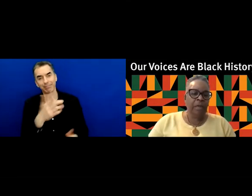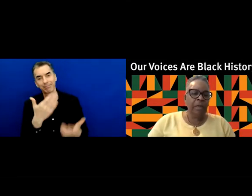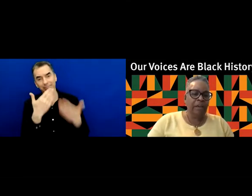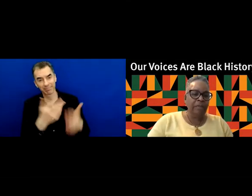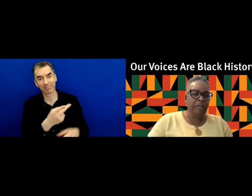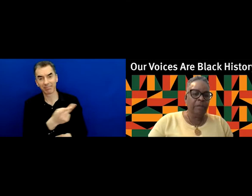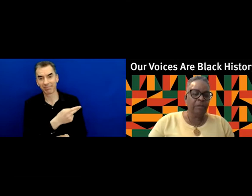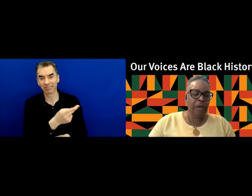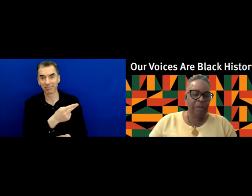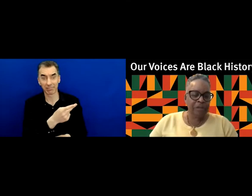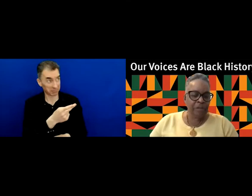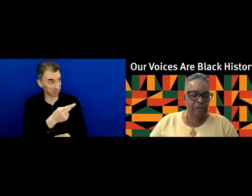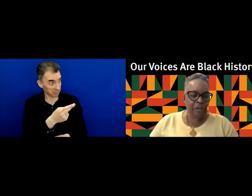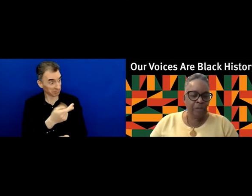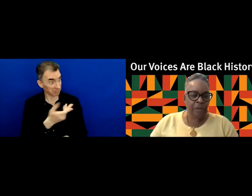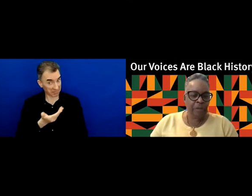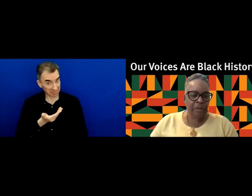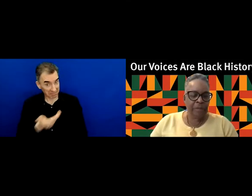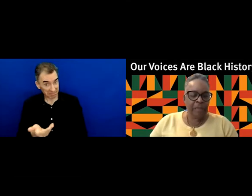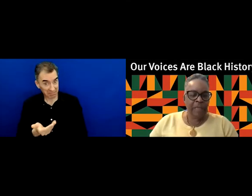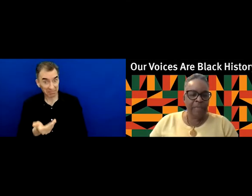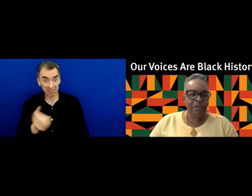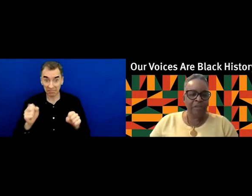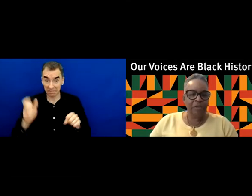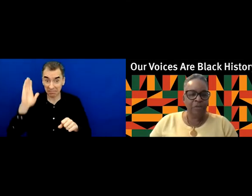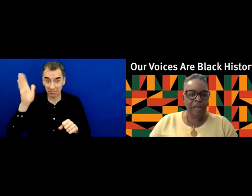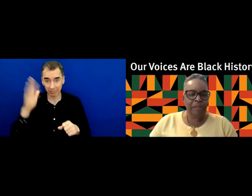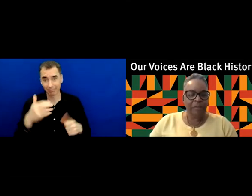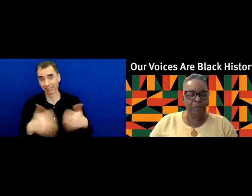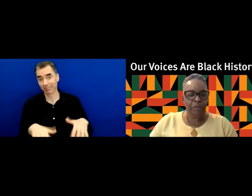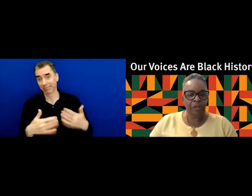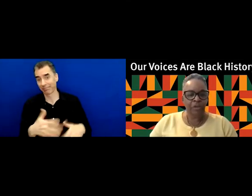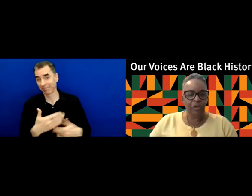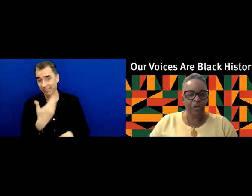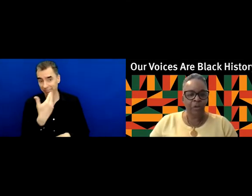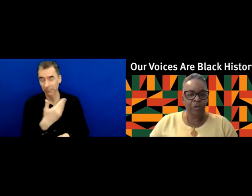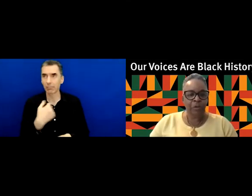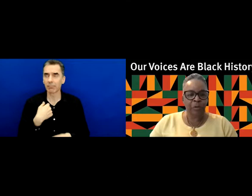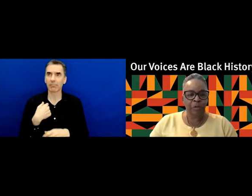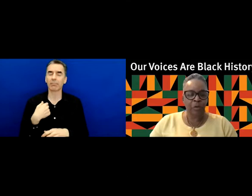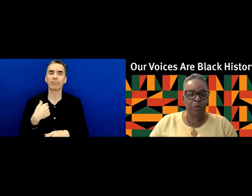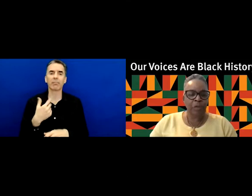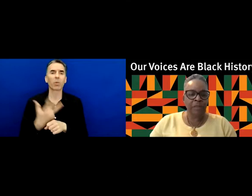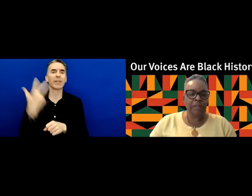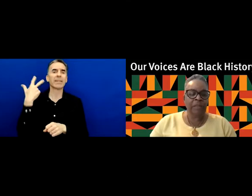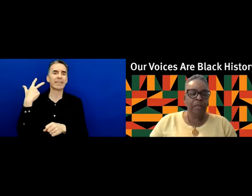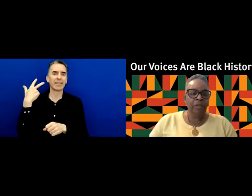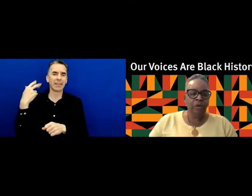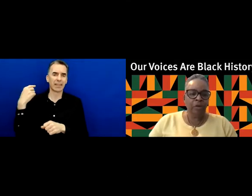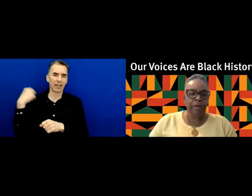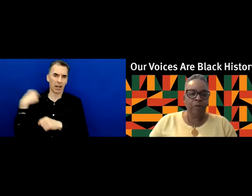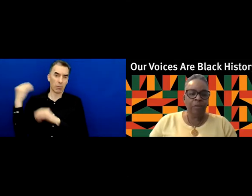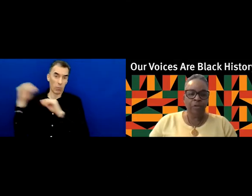allowing me the opportunity. When I came to Central Valley three years ago, you know, no one knew who I was, and